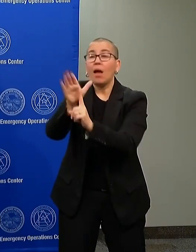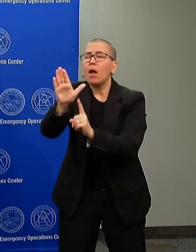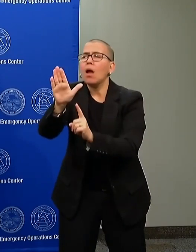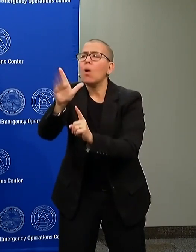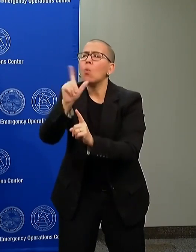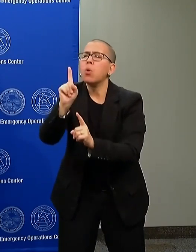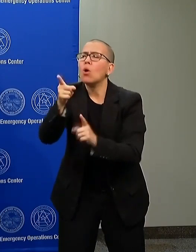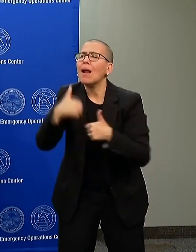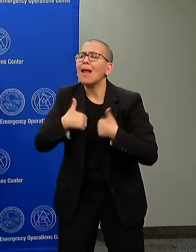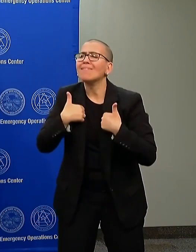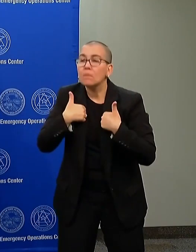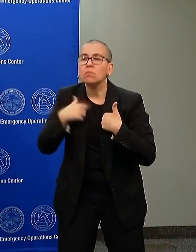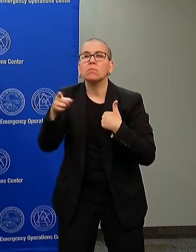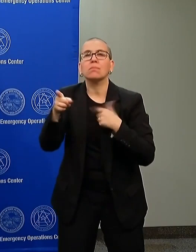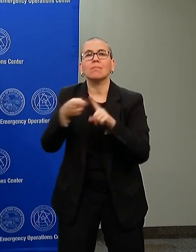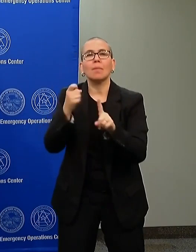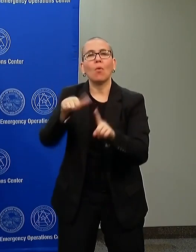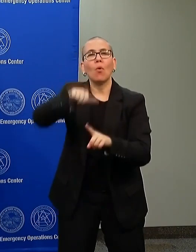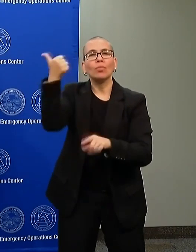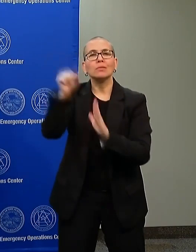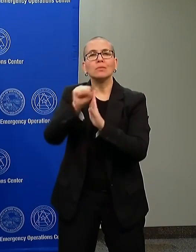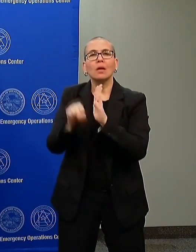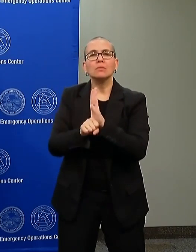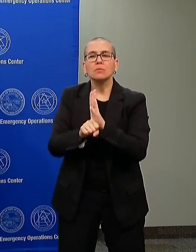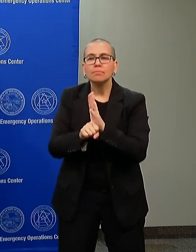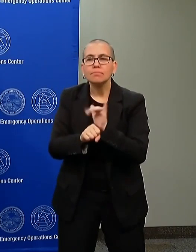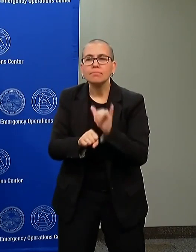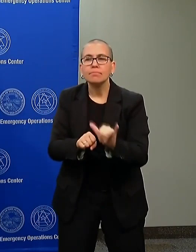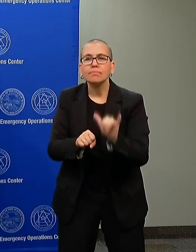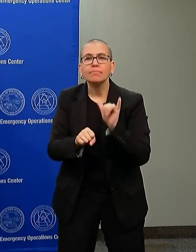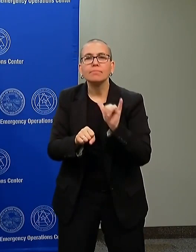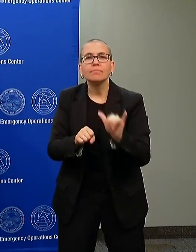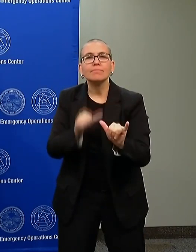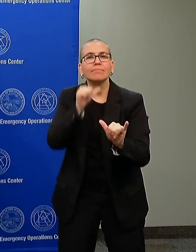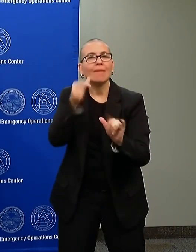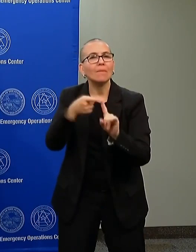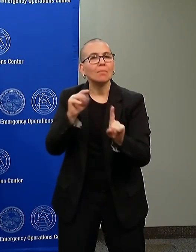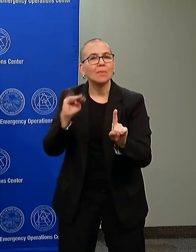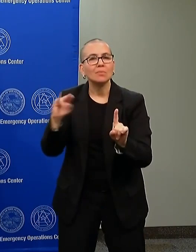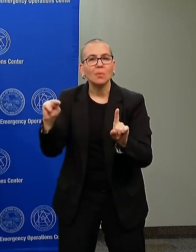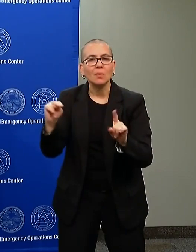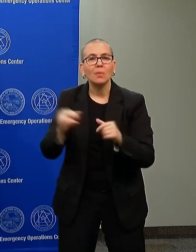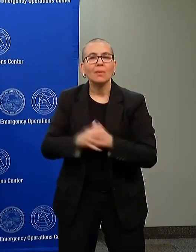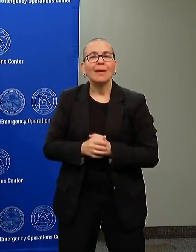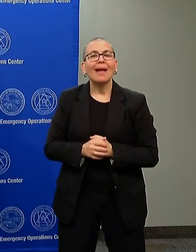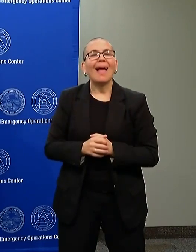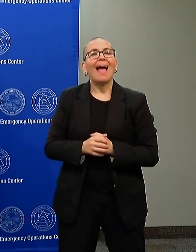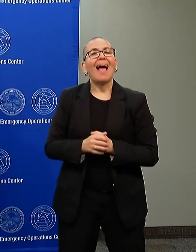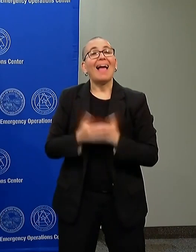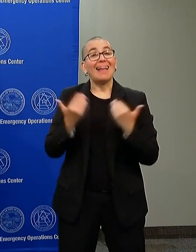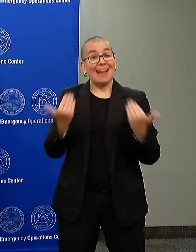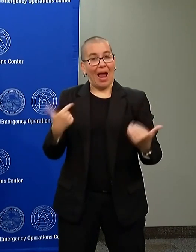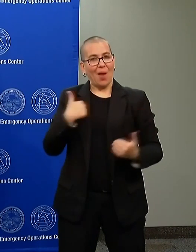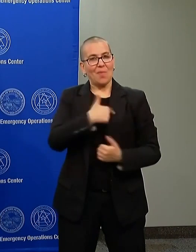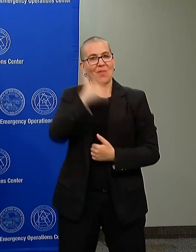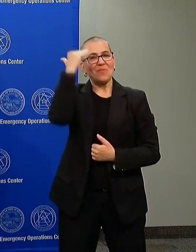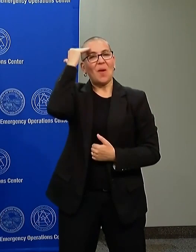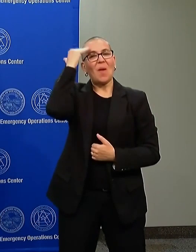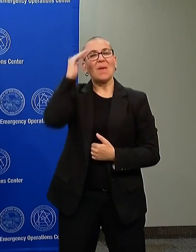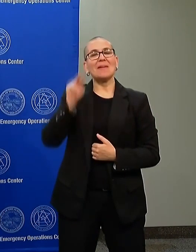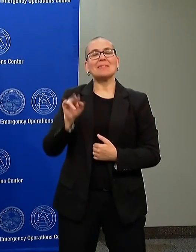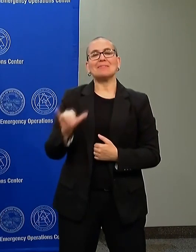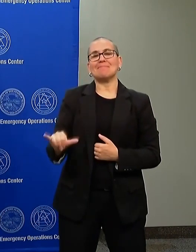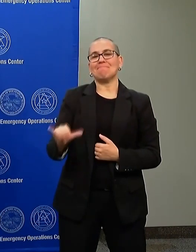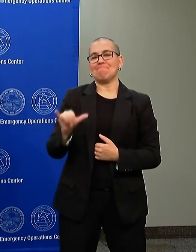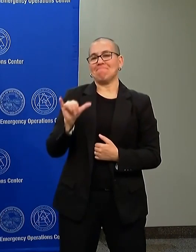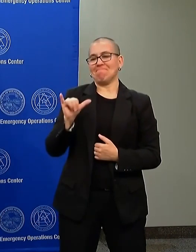What we are seeing right now is a group of people who are not